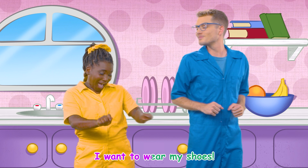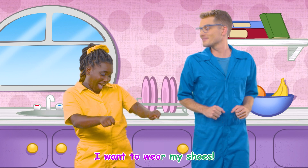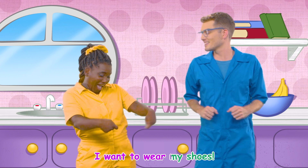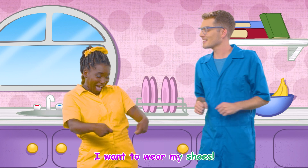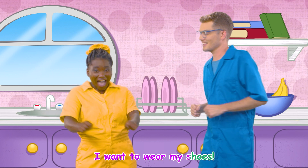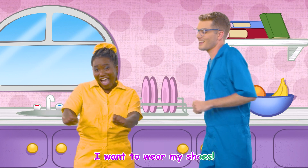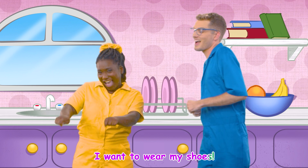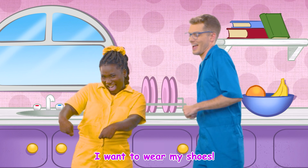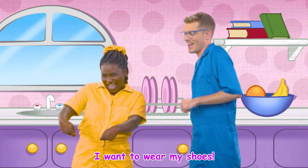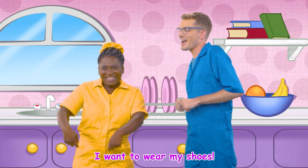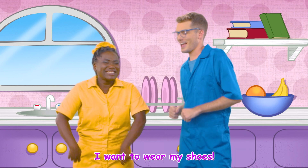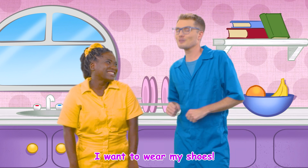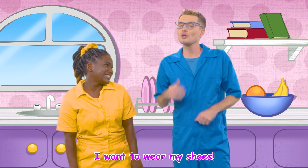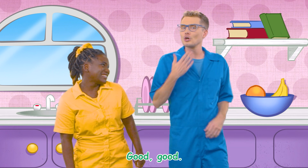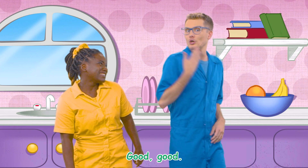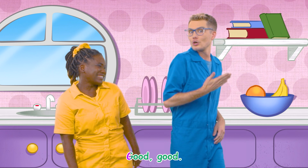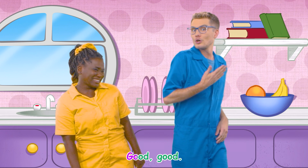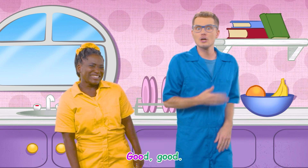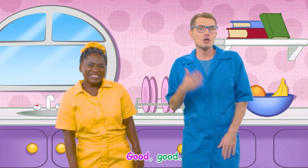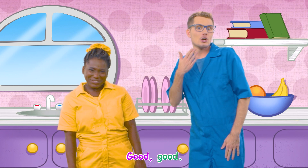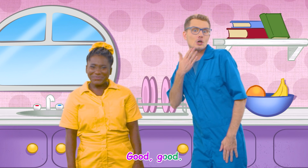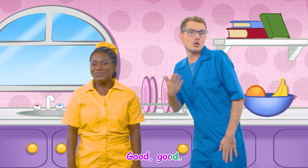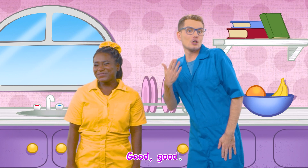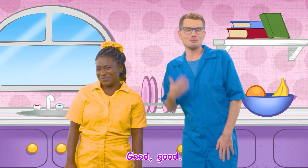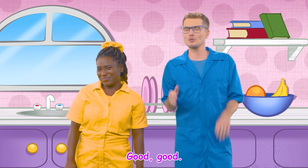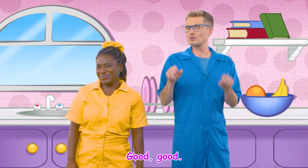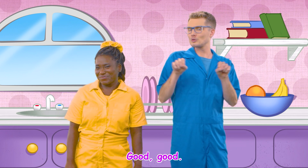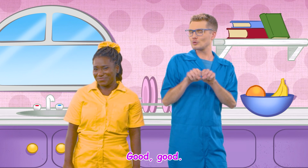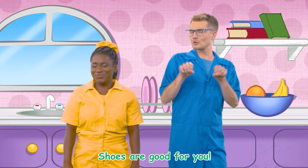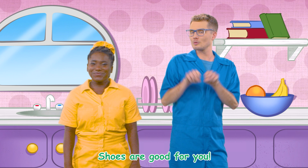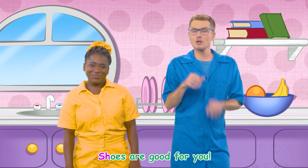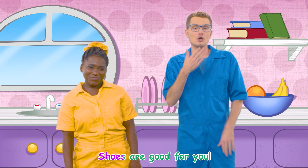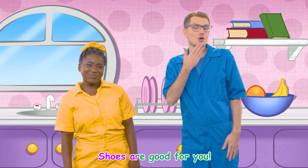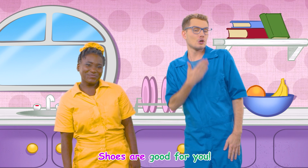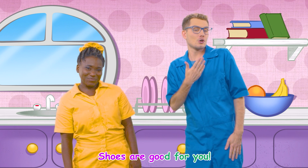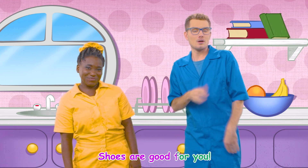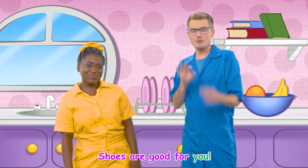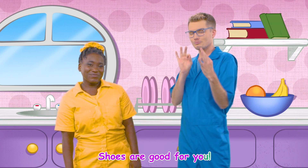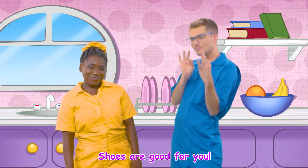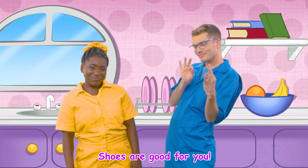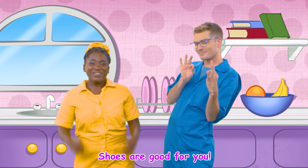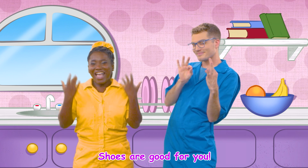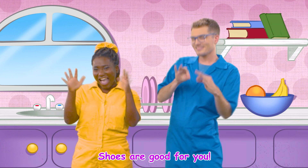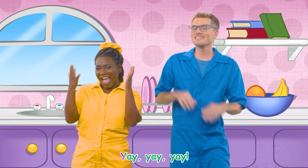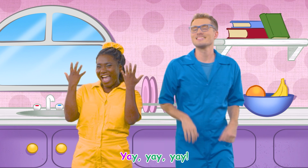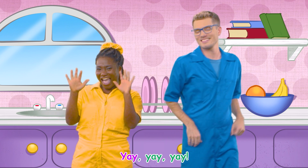to wear my shoes Good Good Shoes are good for you Yay